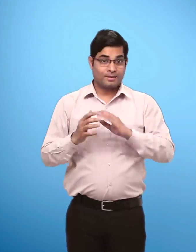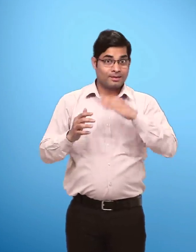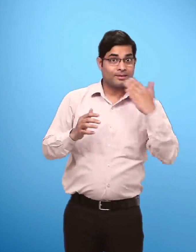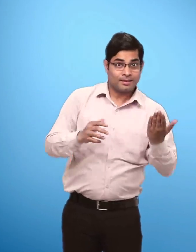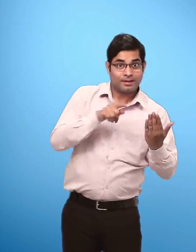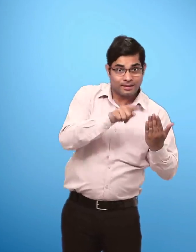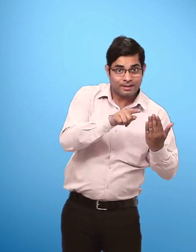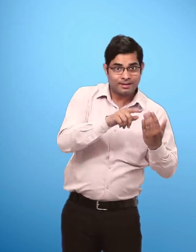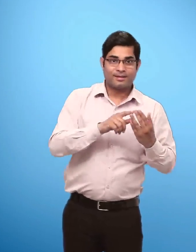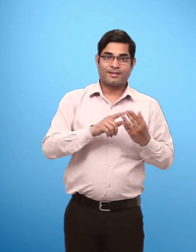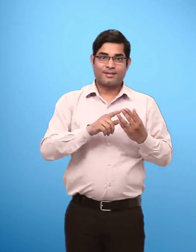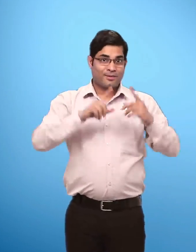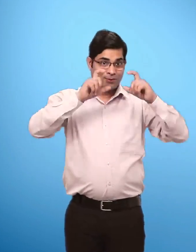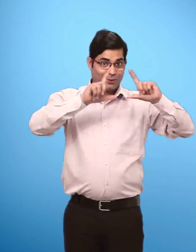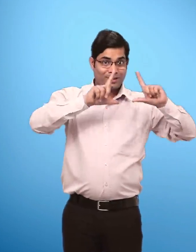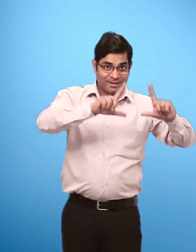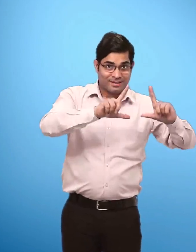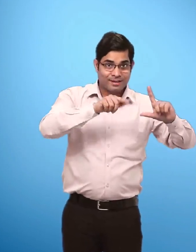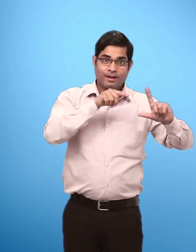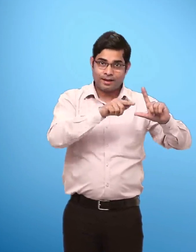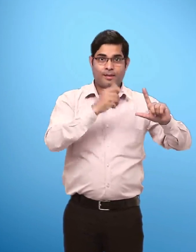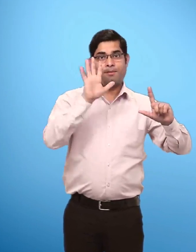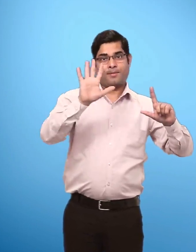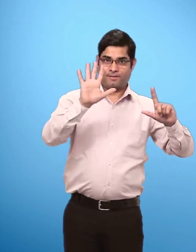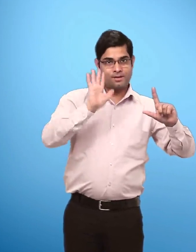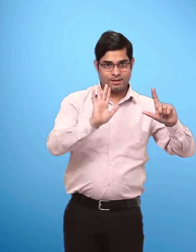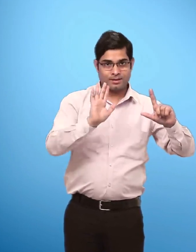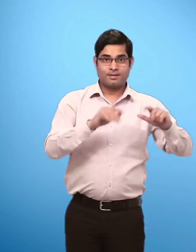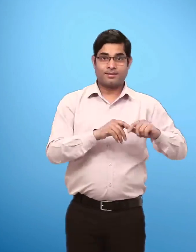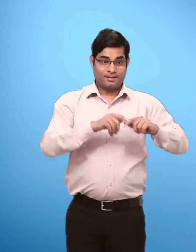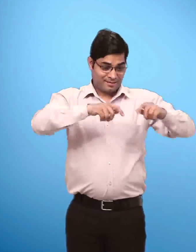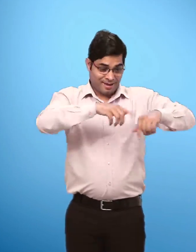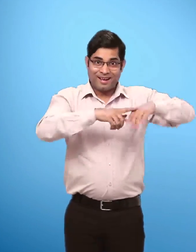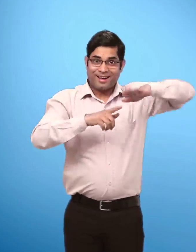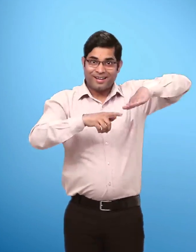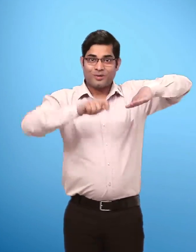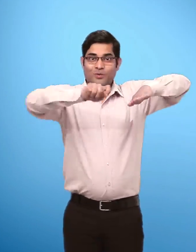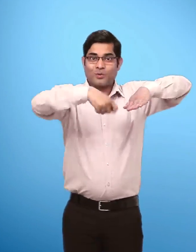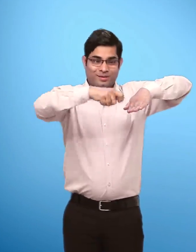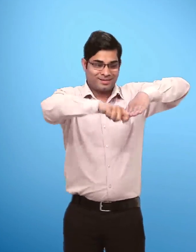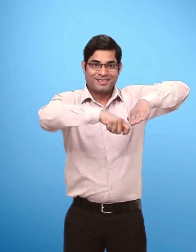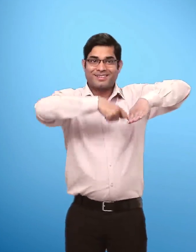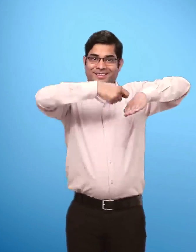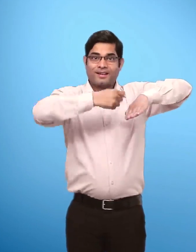Column 2 Picture 5 Shows 4 socks.